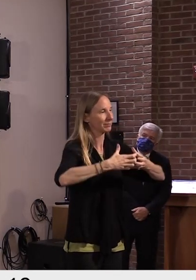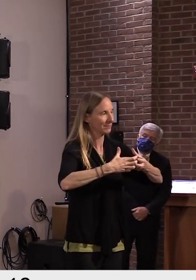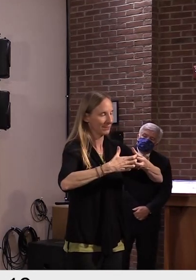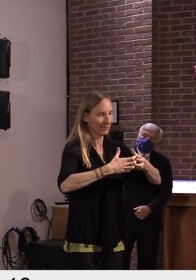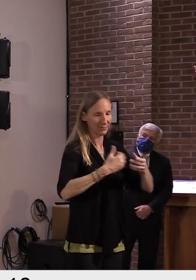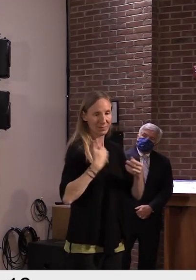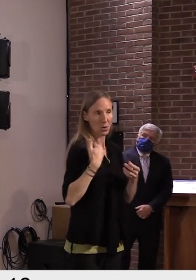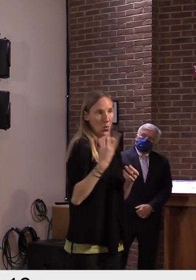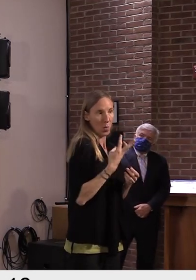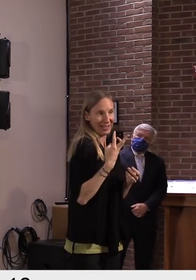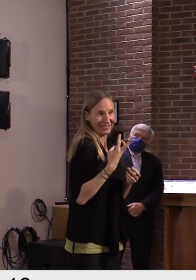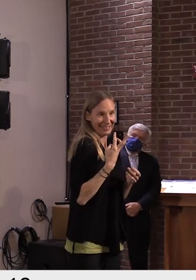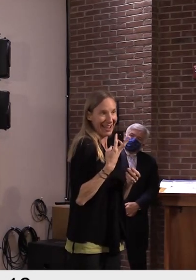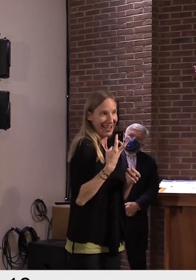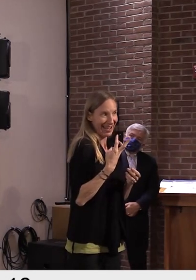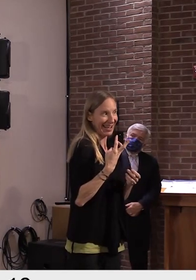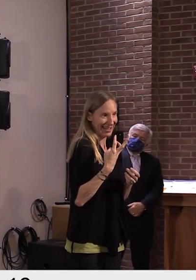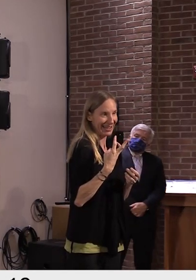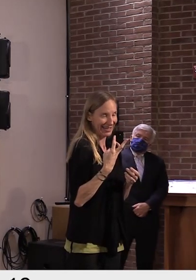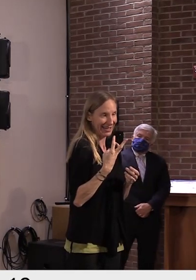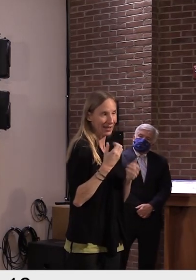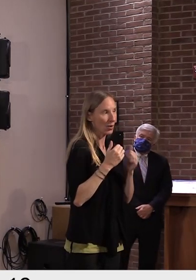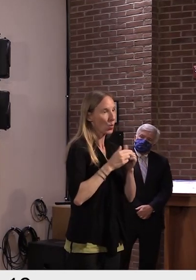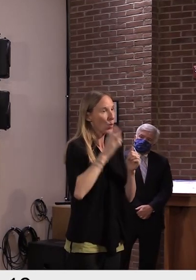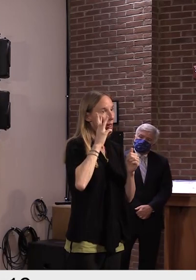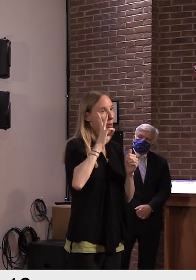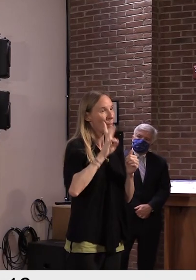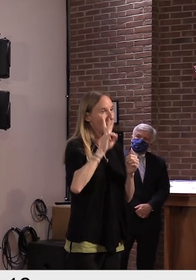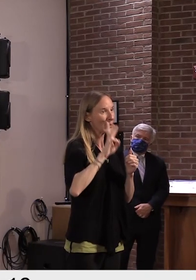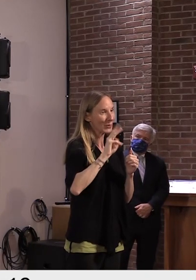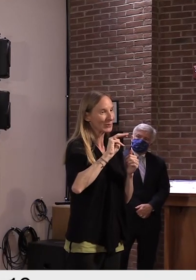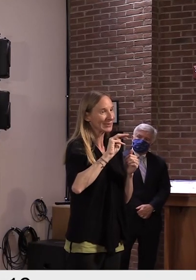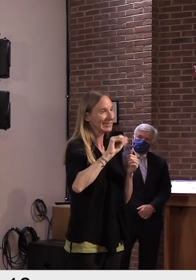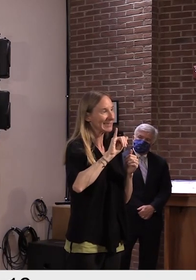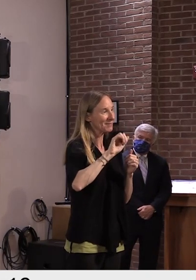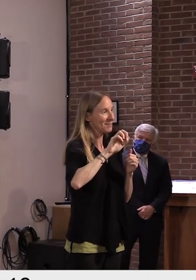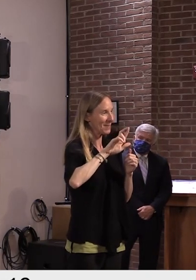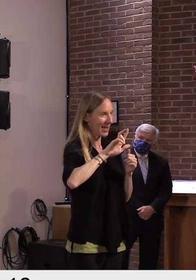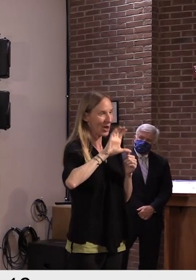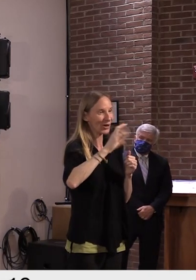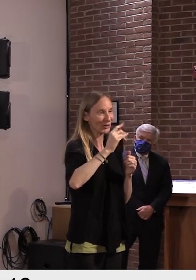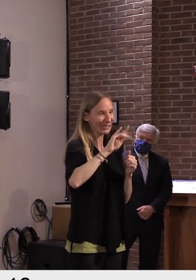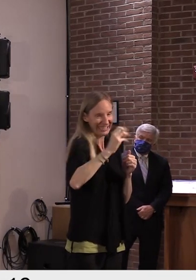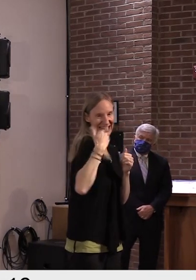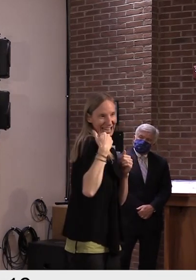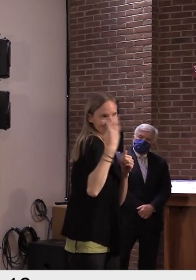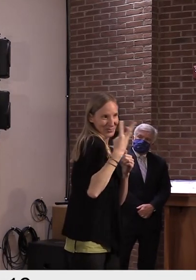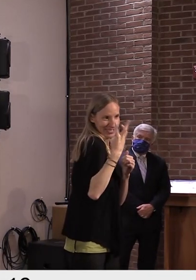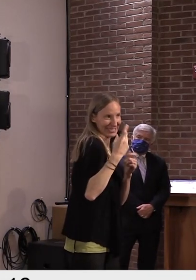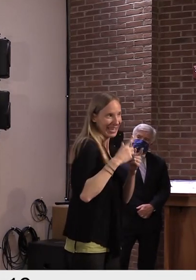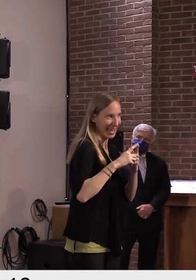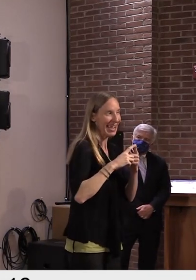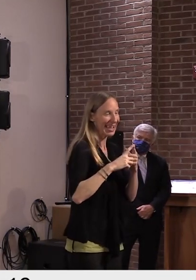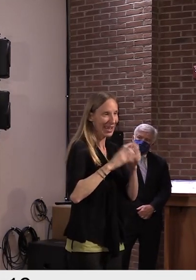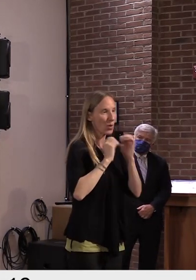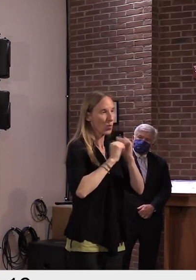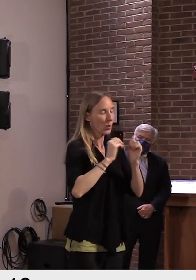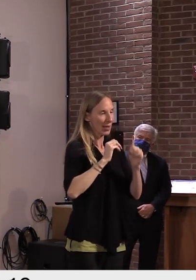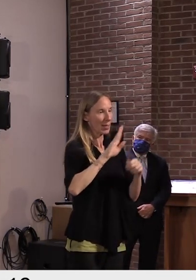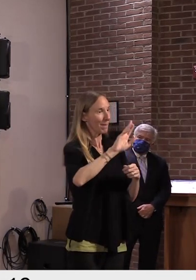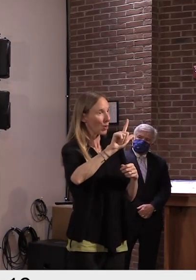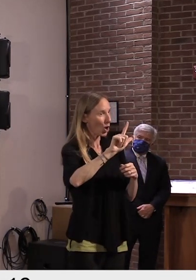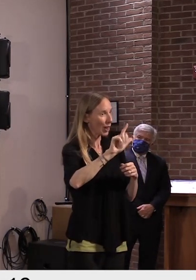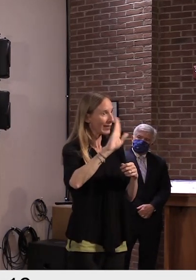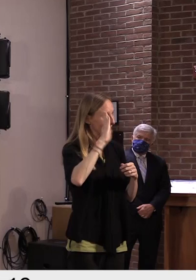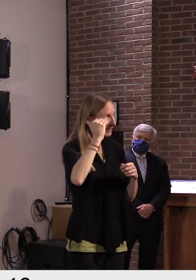at a press conference with Winooski Mayor Christine Lott and Burlington Mayor Miro Weinberger, we announced the